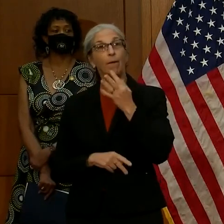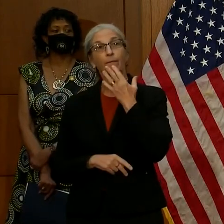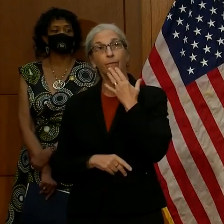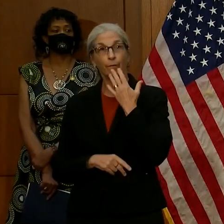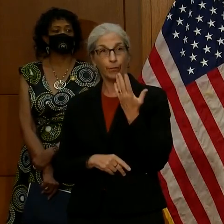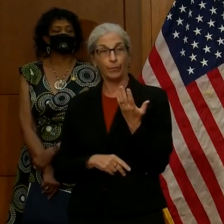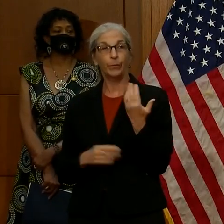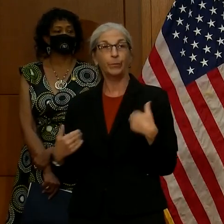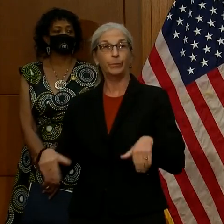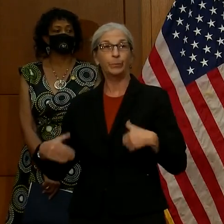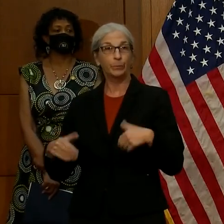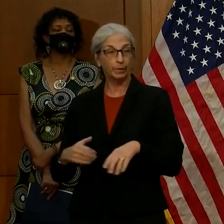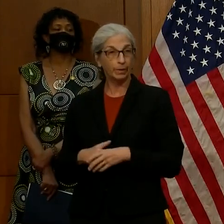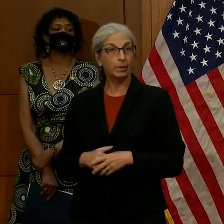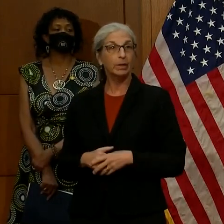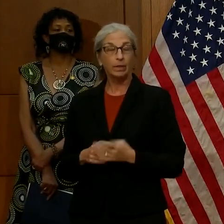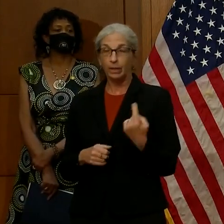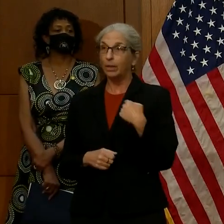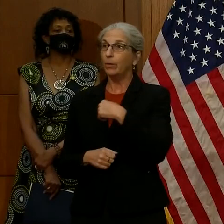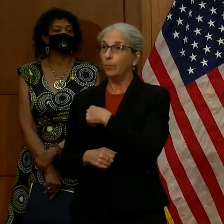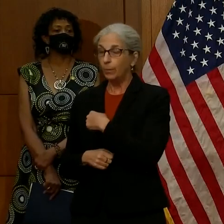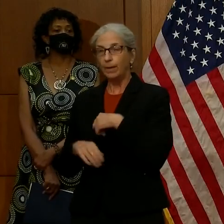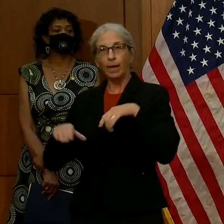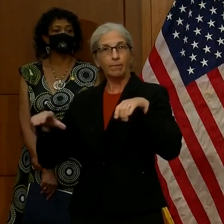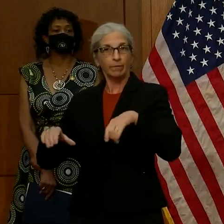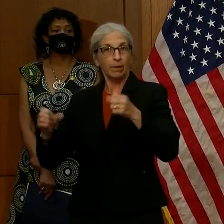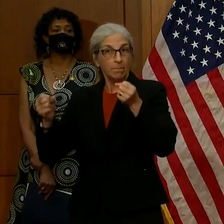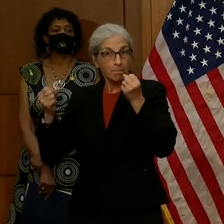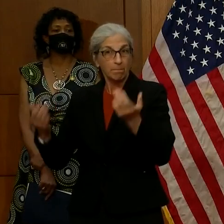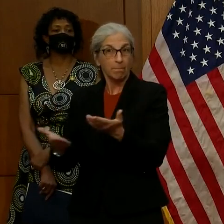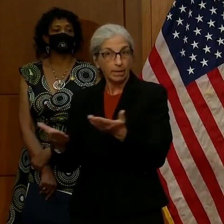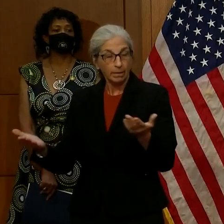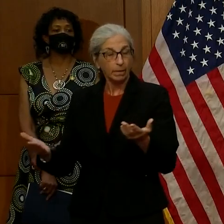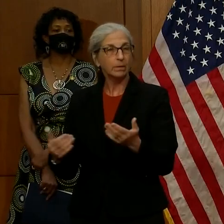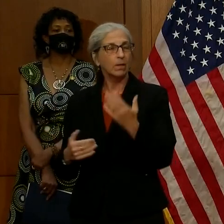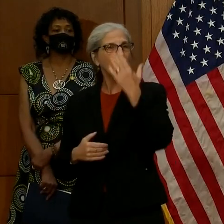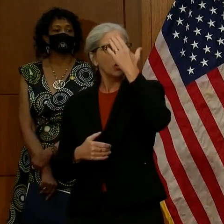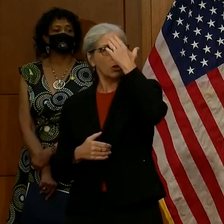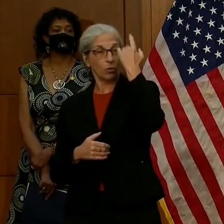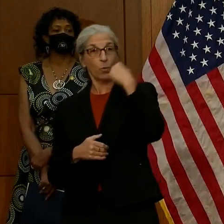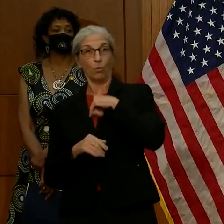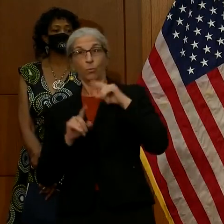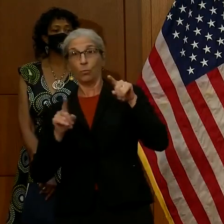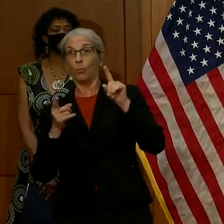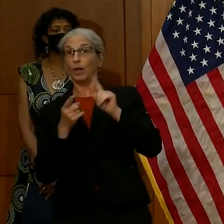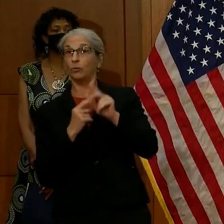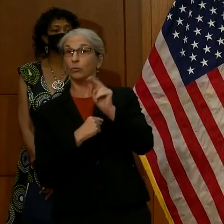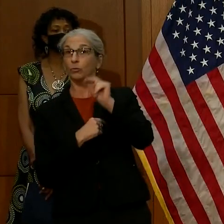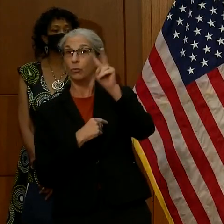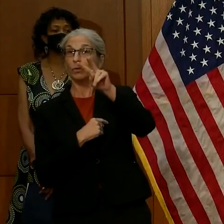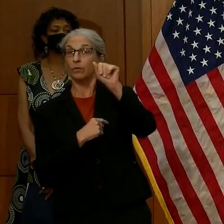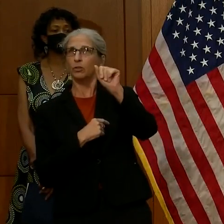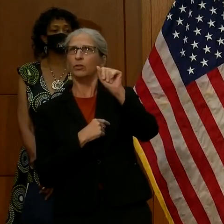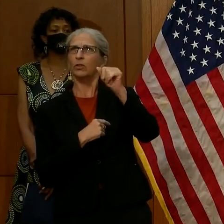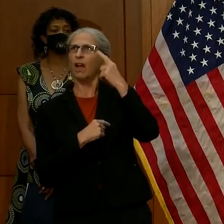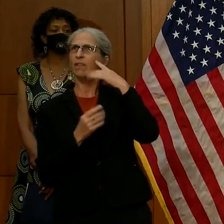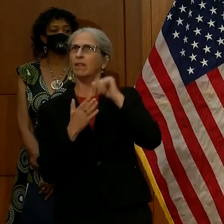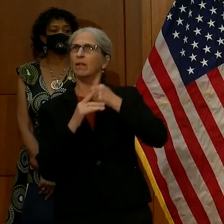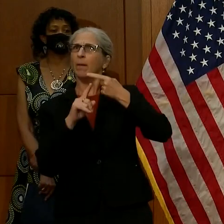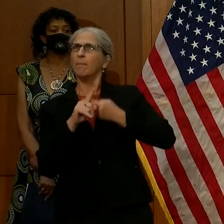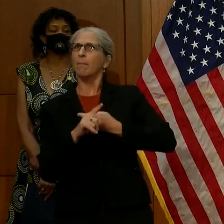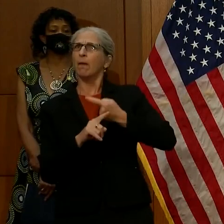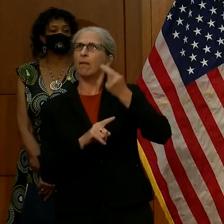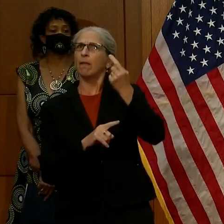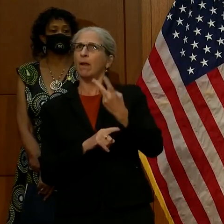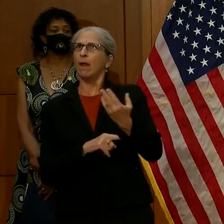And, you know, we've taken a lot of measures. We, as you know, we were up in Northern Virginia. It's probably been a month and a half ago now. But we